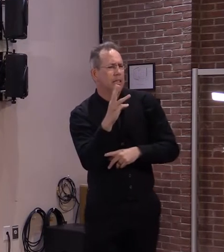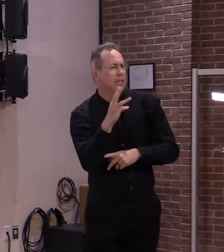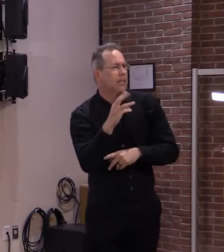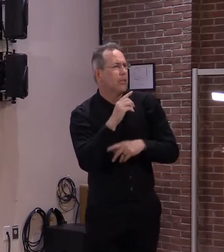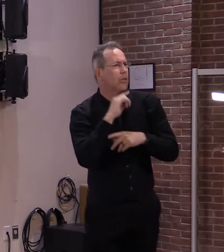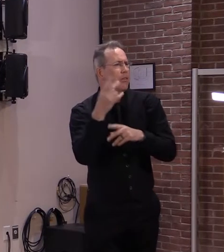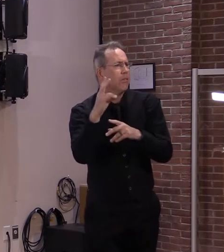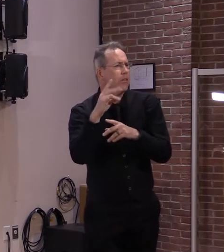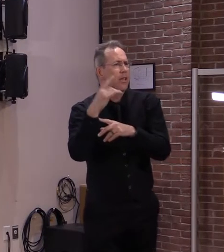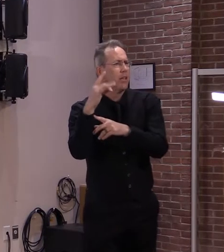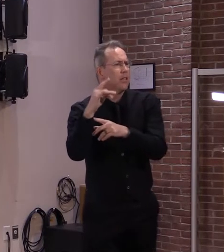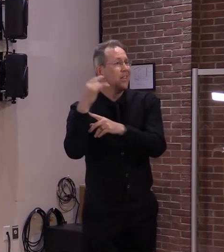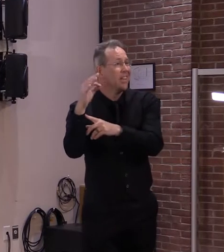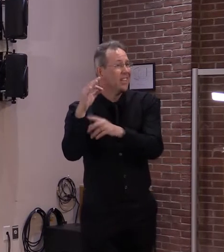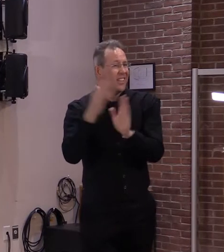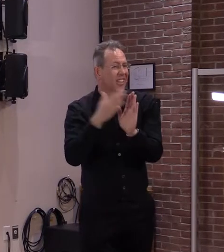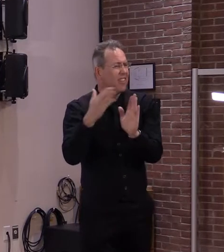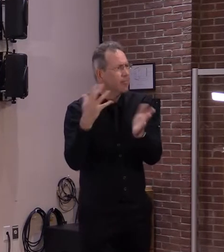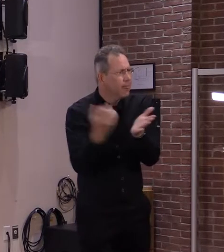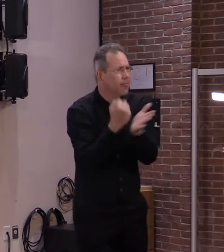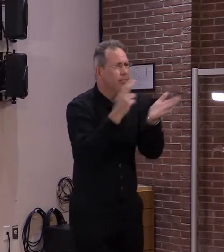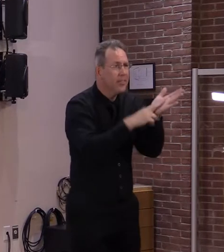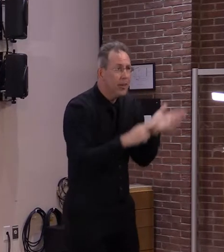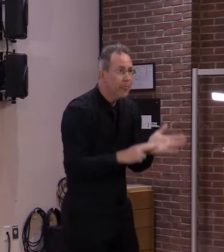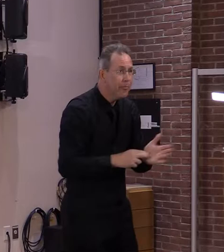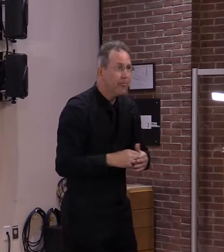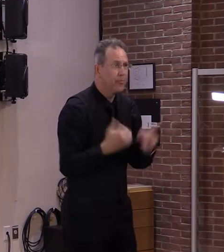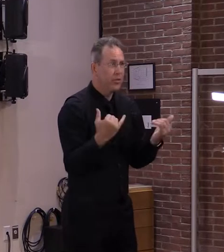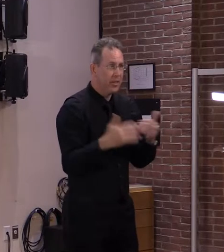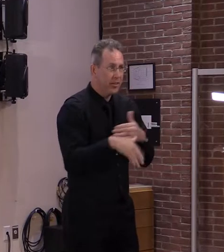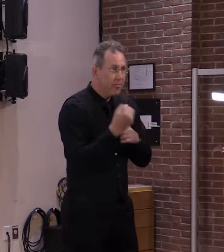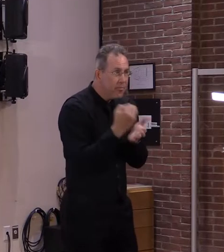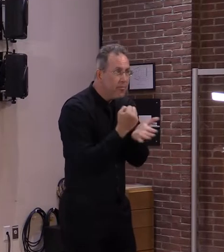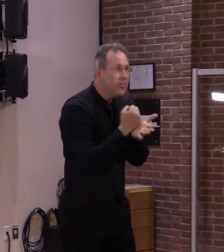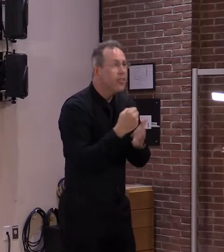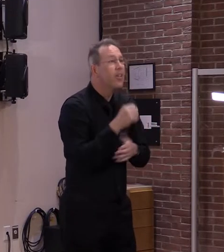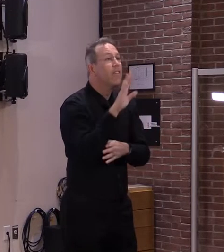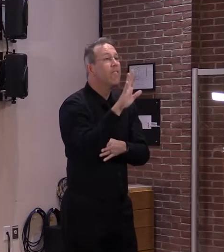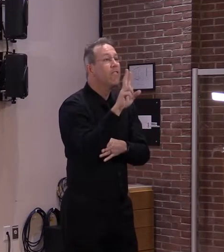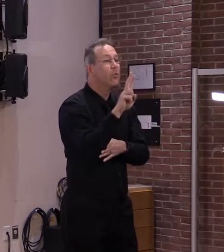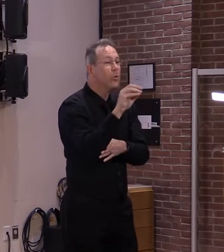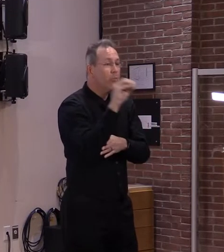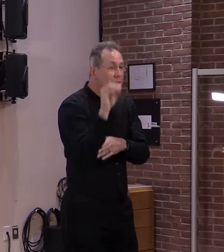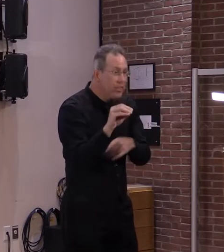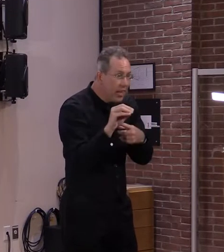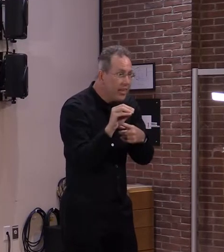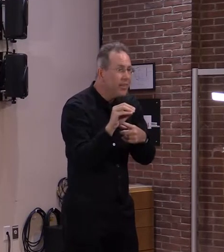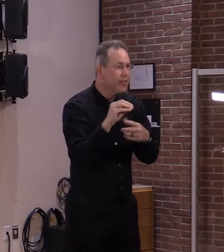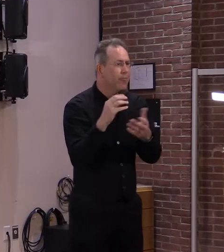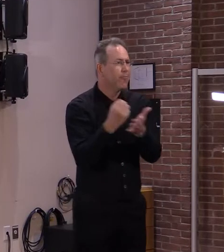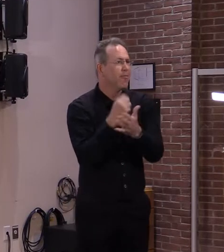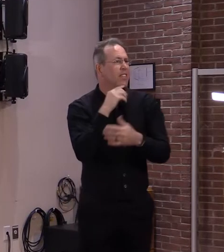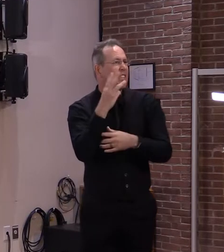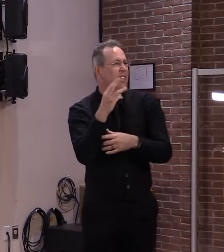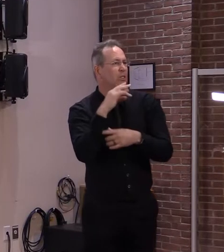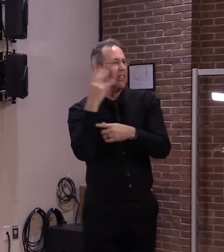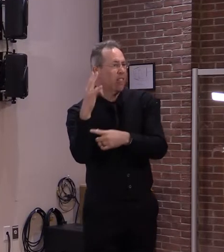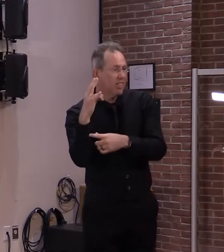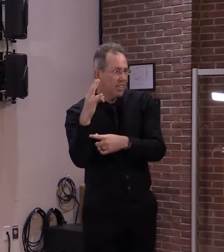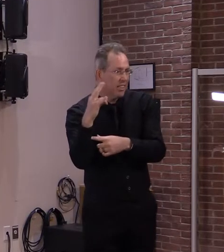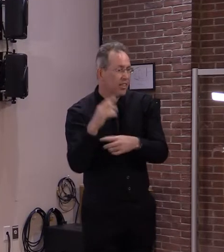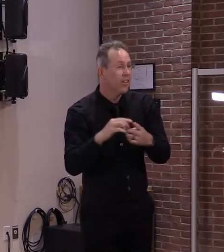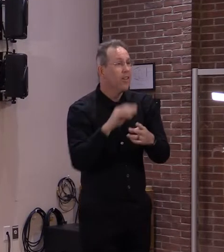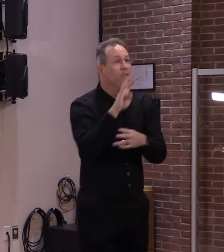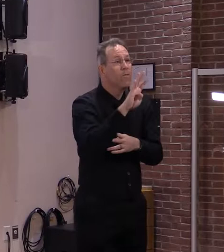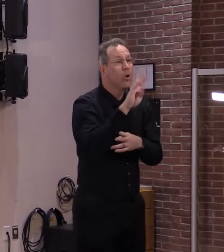52% of Vermonters who are 16 or 17 years old and 43% of those between the ages of 18